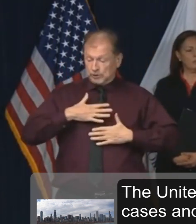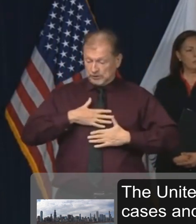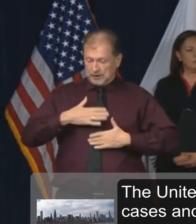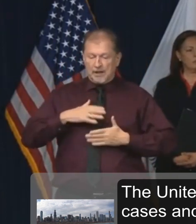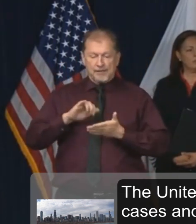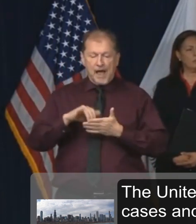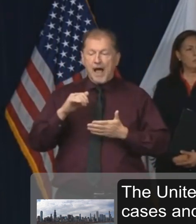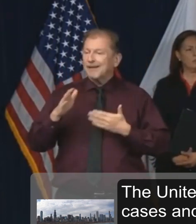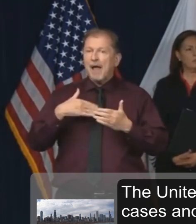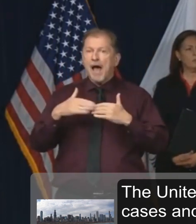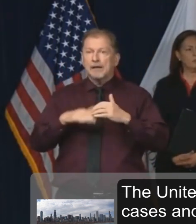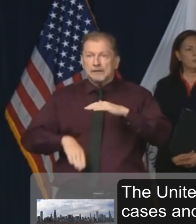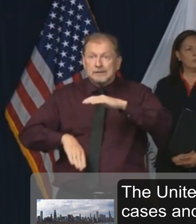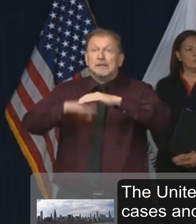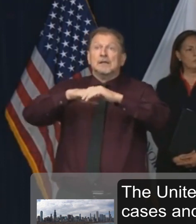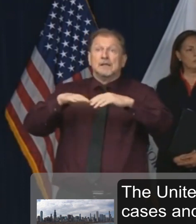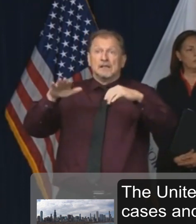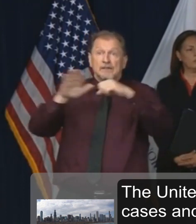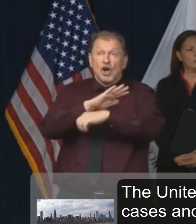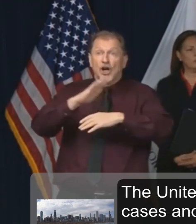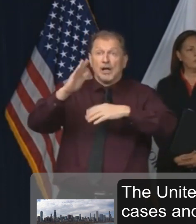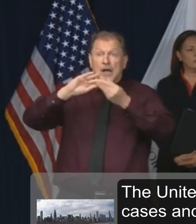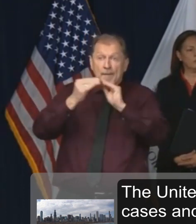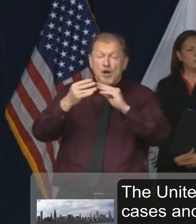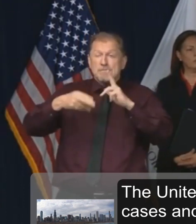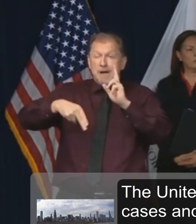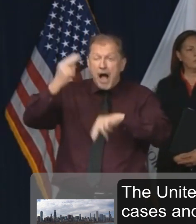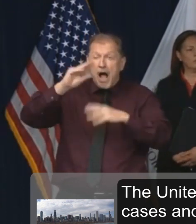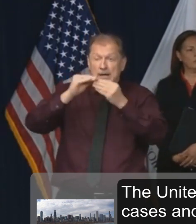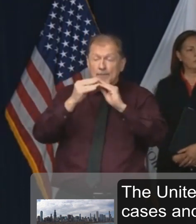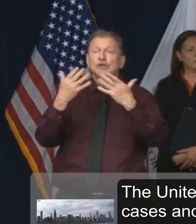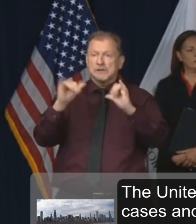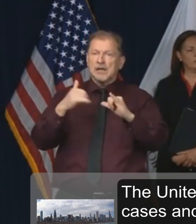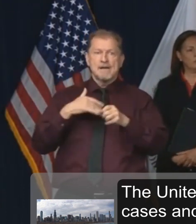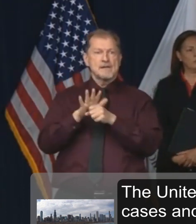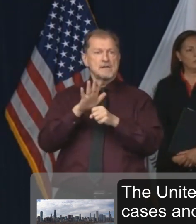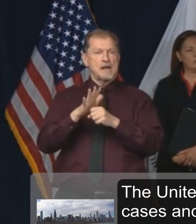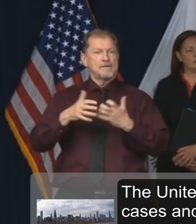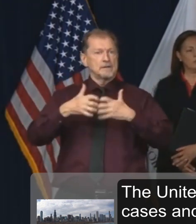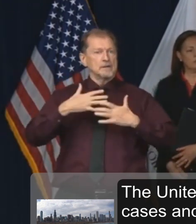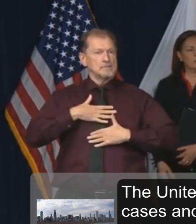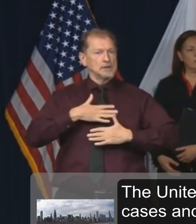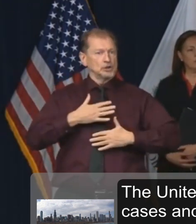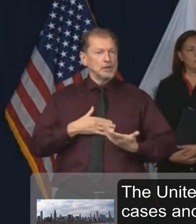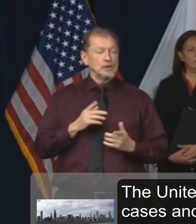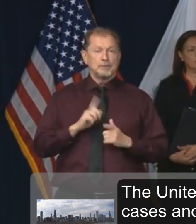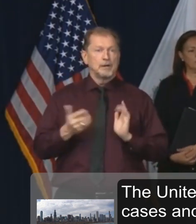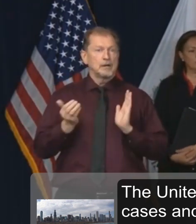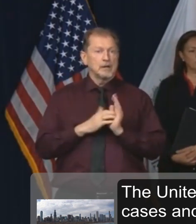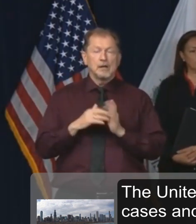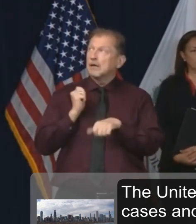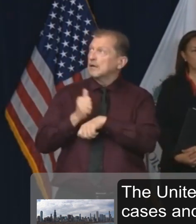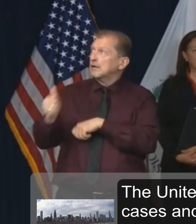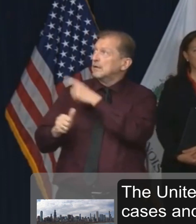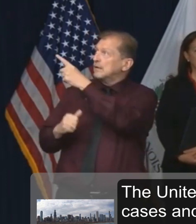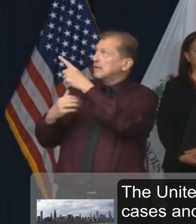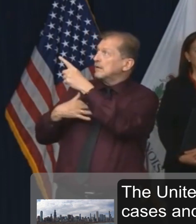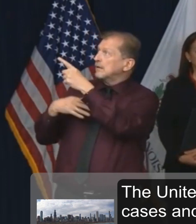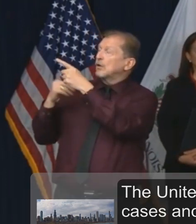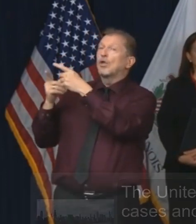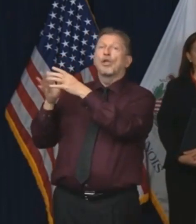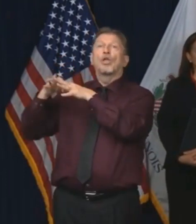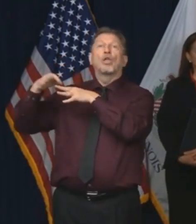reach at peak everybody that would need a ventilator in this country. But again, the White House failed